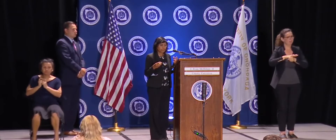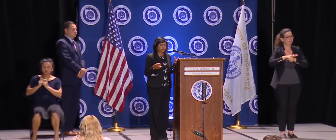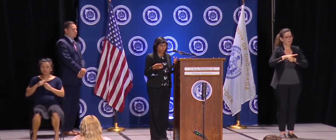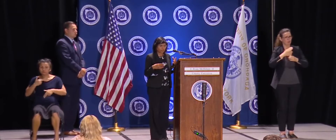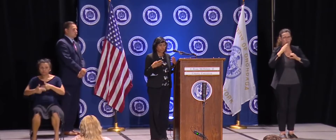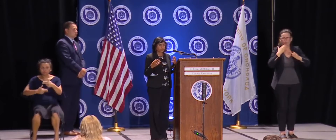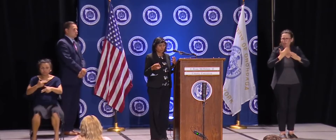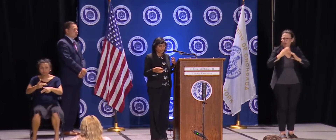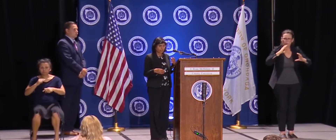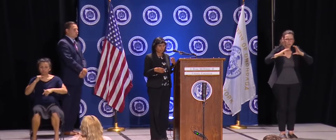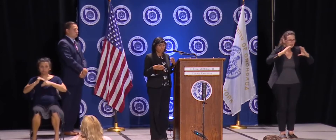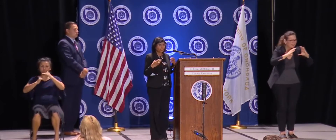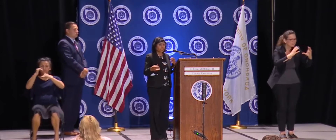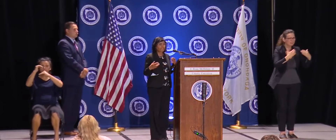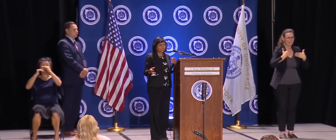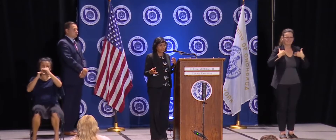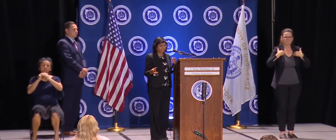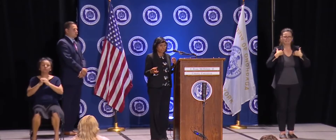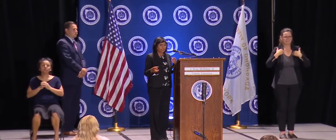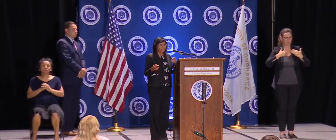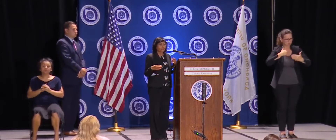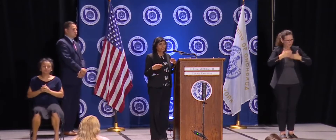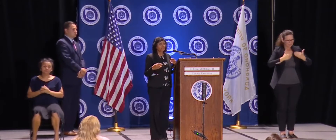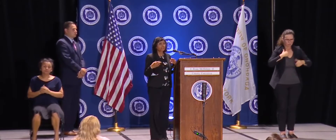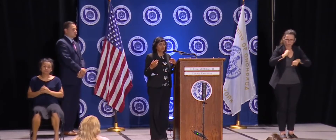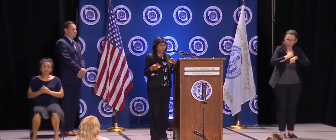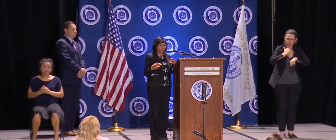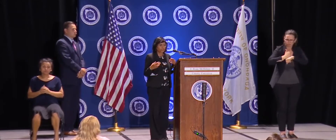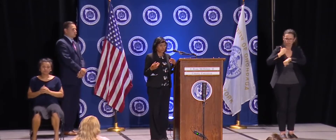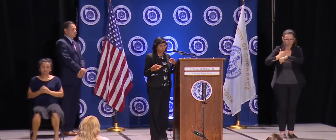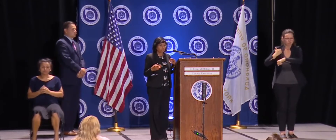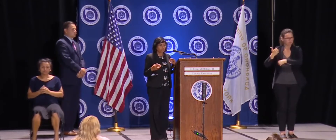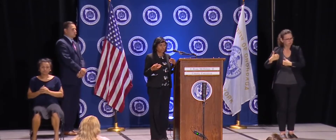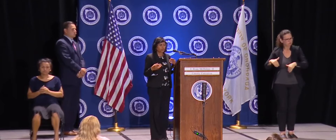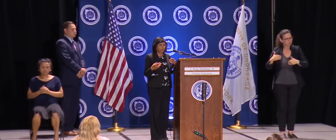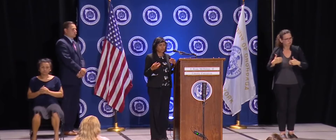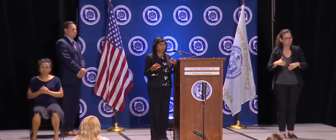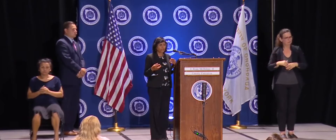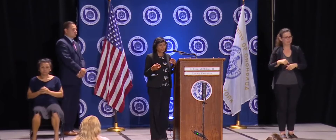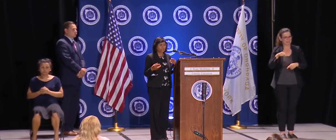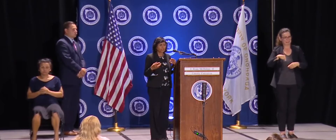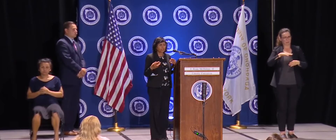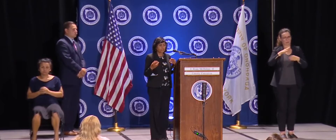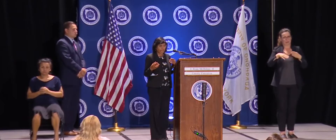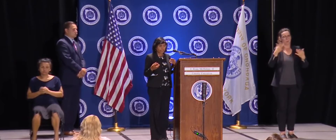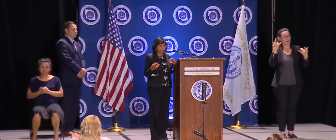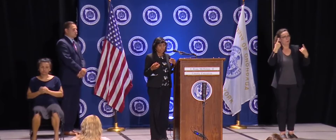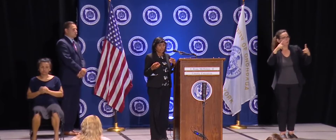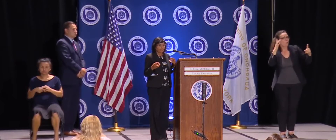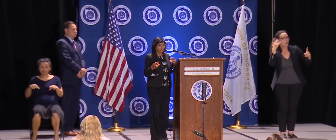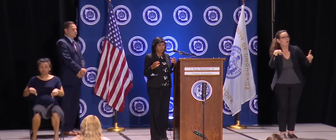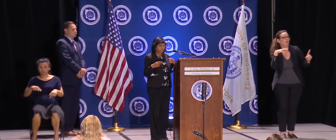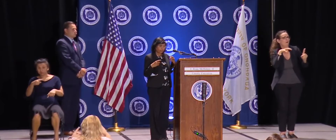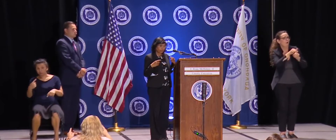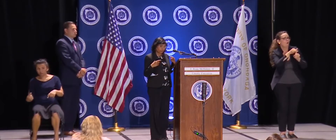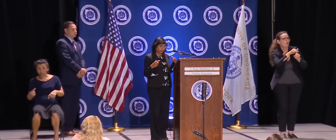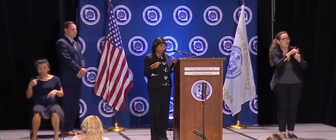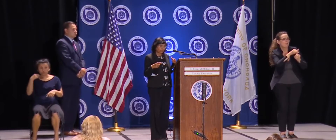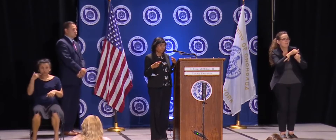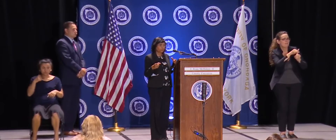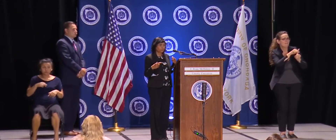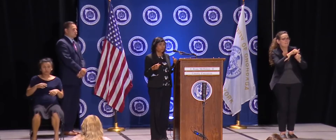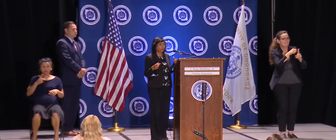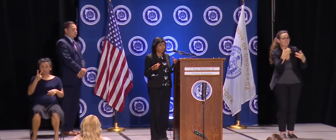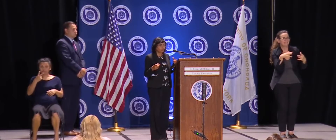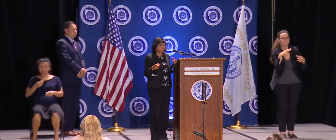significant process in place to get there. The reason it worked this weekend quite well in that, that we have those